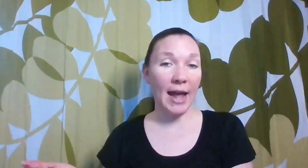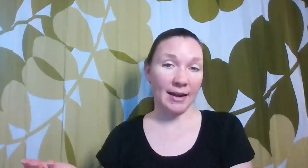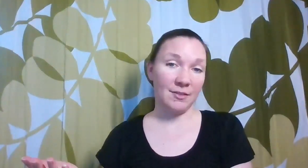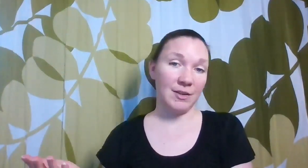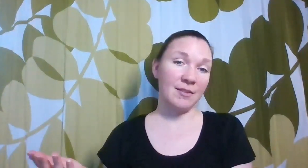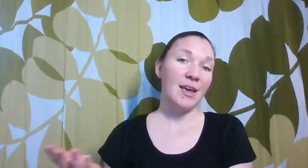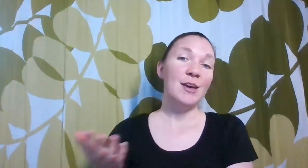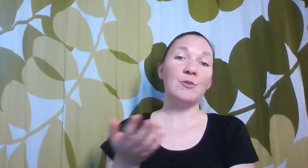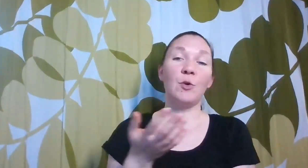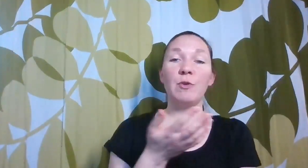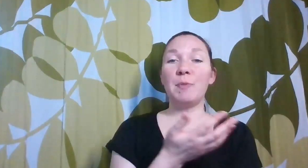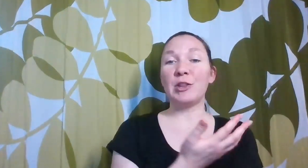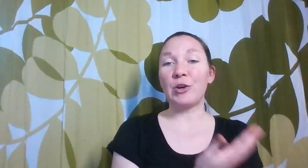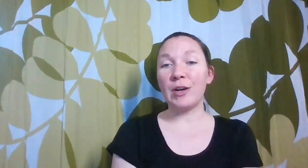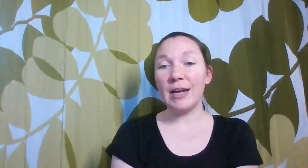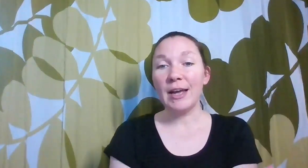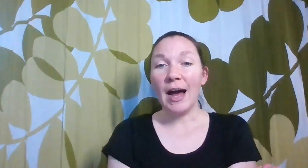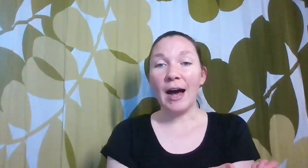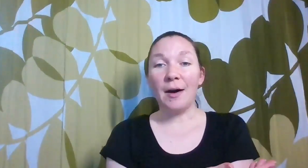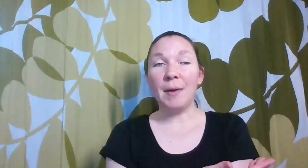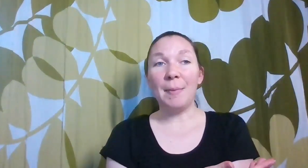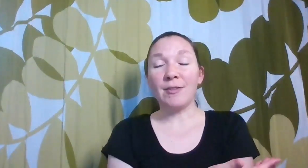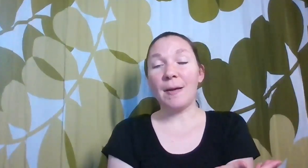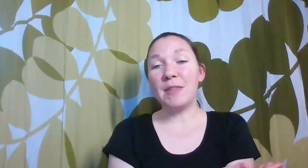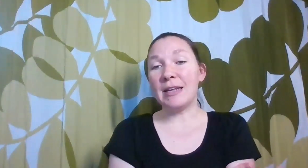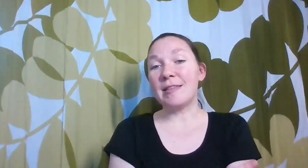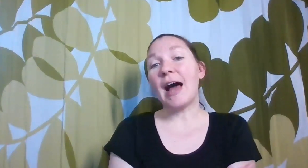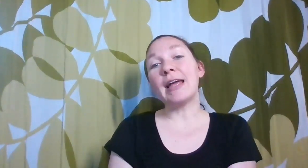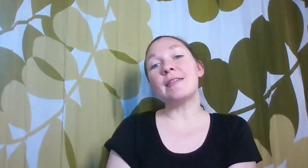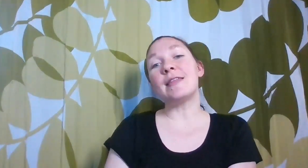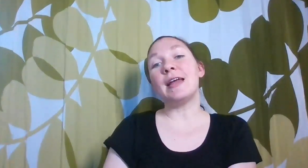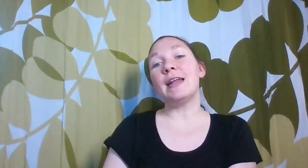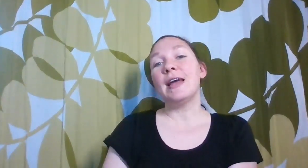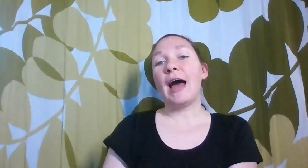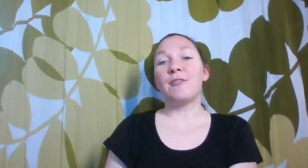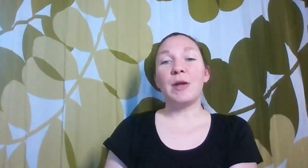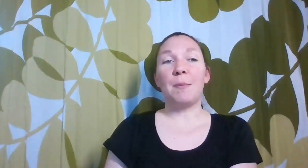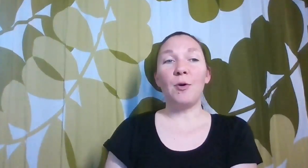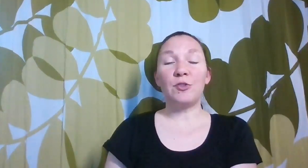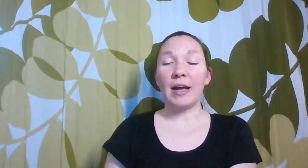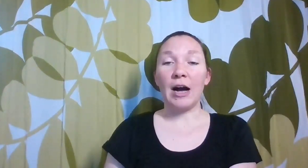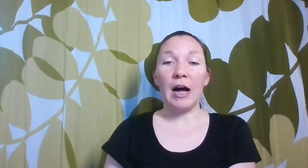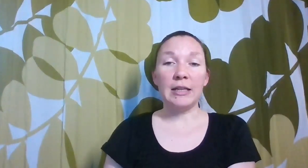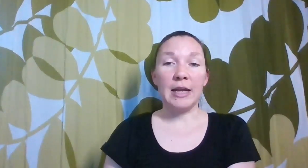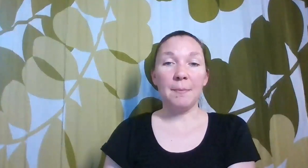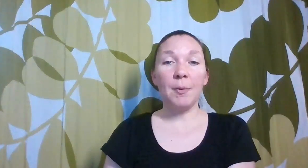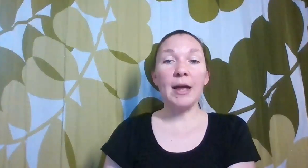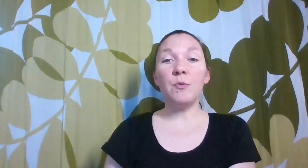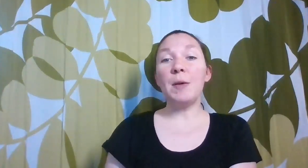activities. So if we've been learning about something in science, then as we approach like a holiday break, we